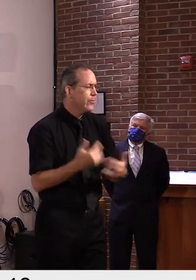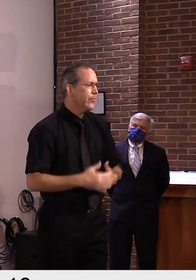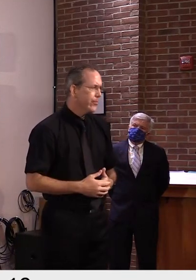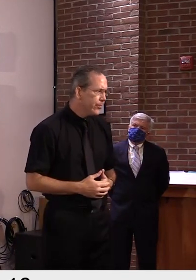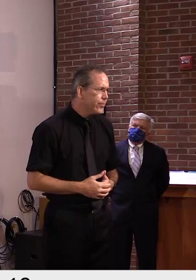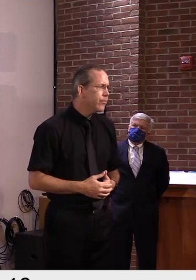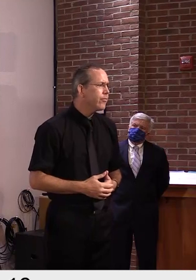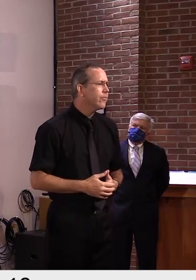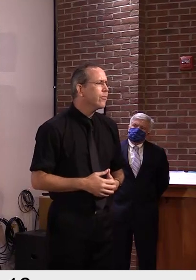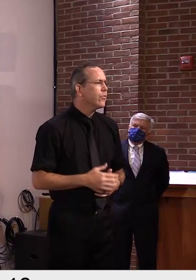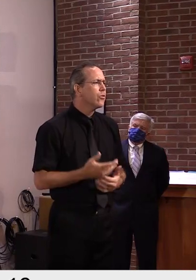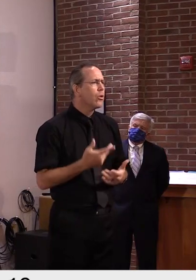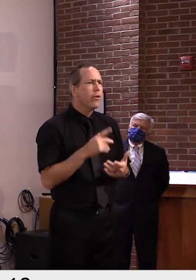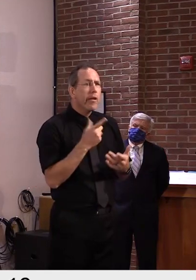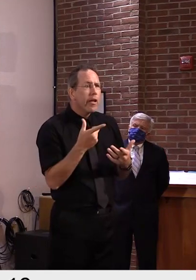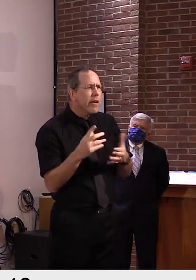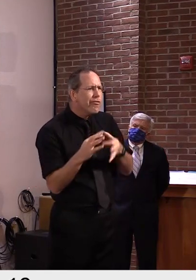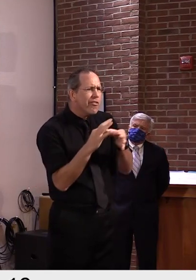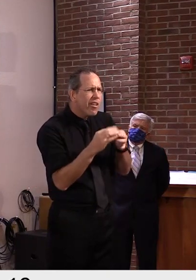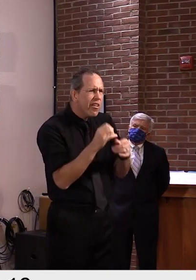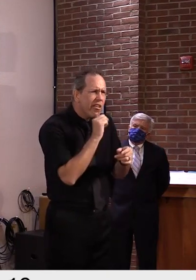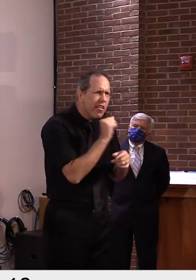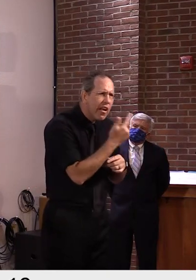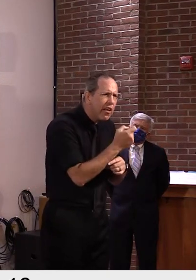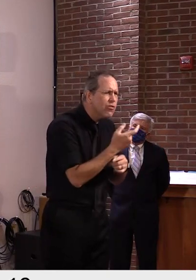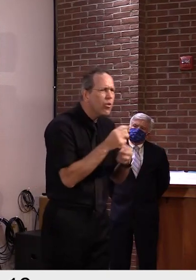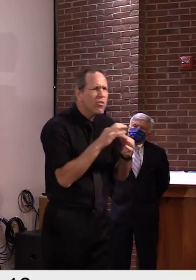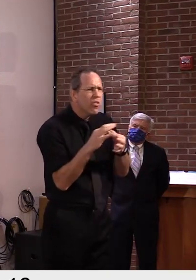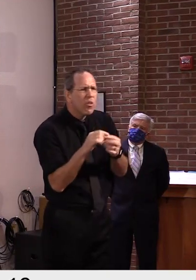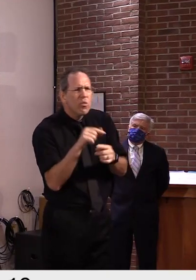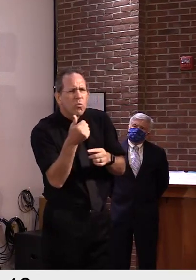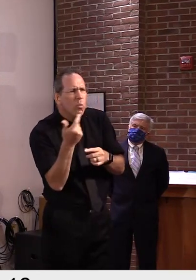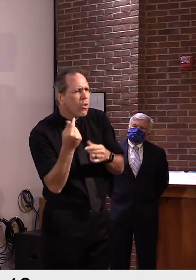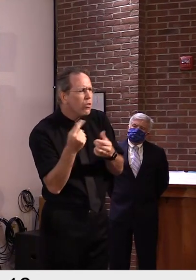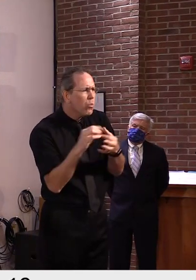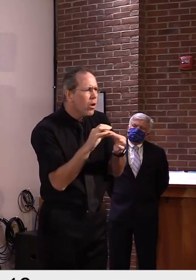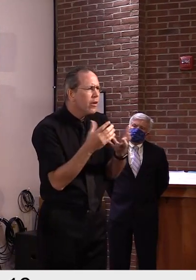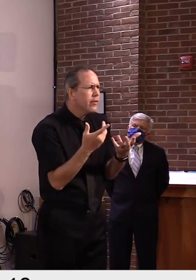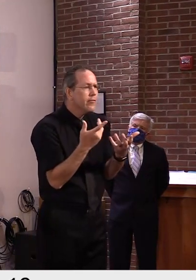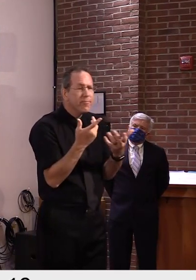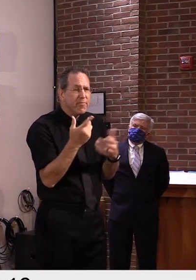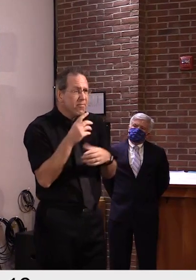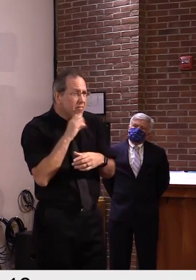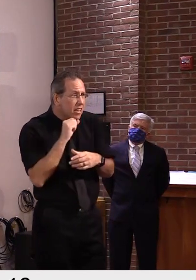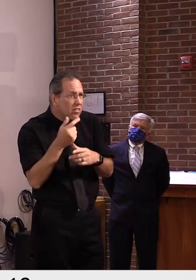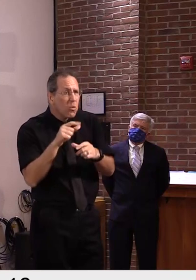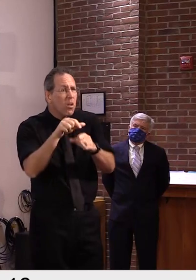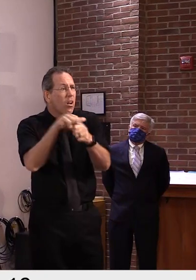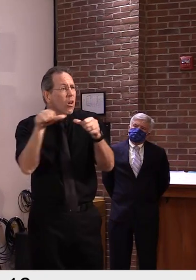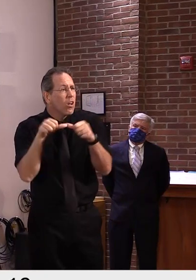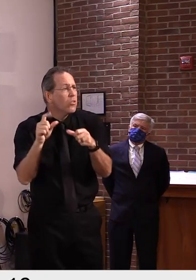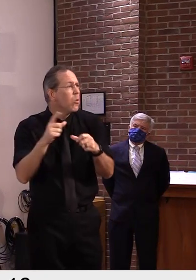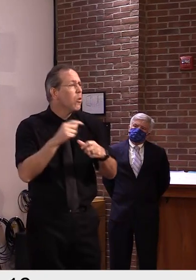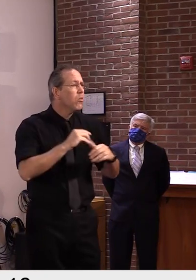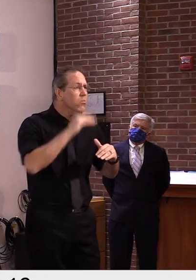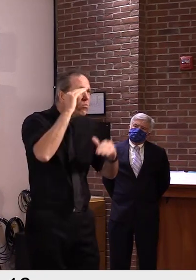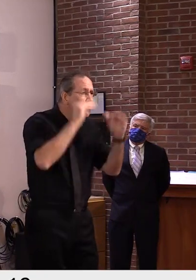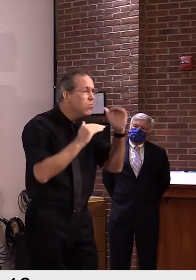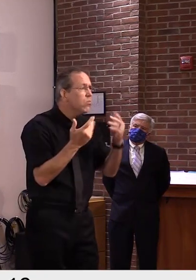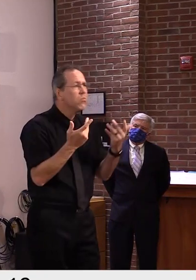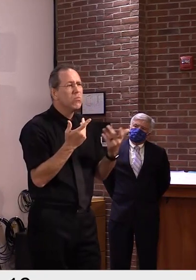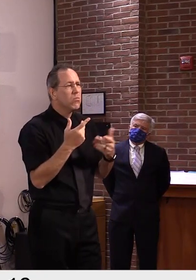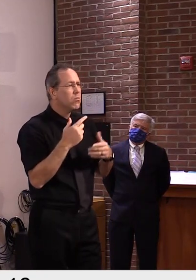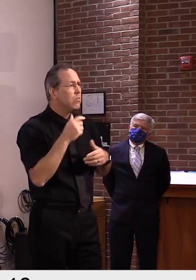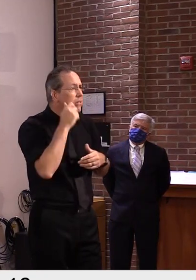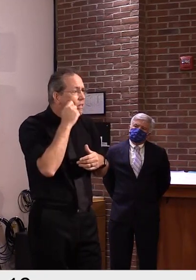relationships, no specific, uh, designation of why the number is the number or where they're